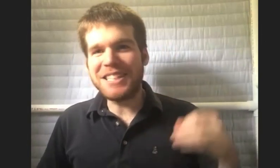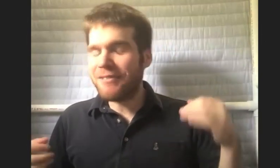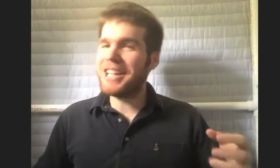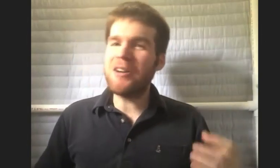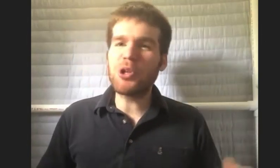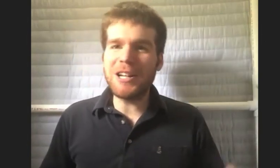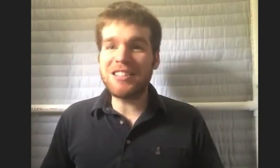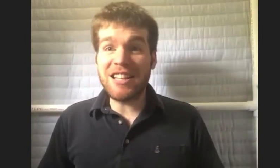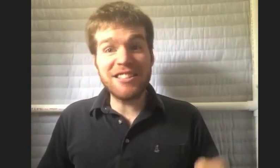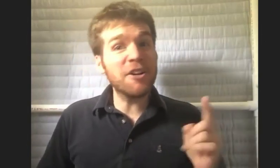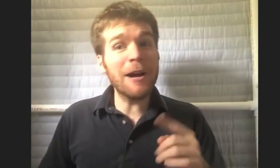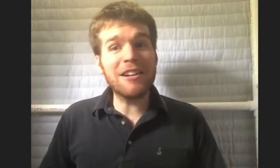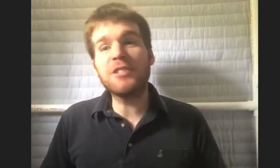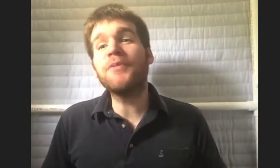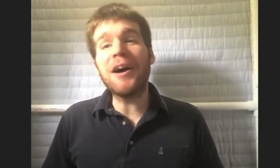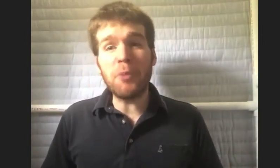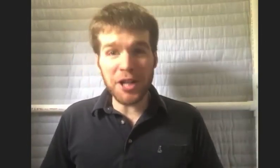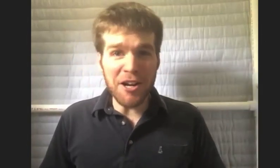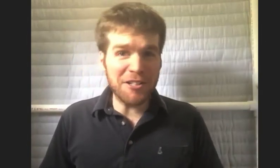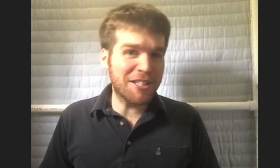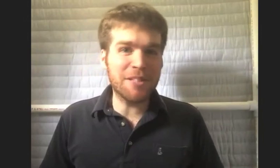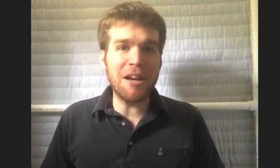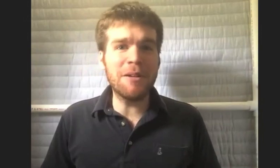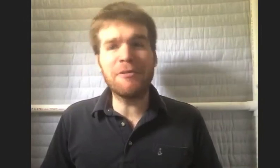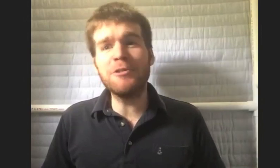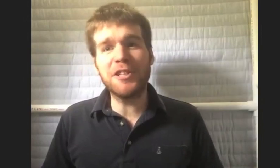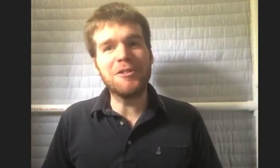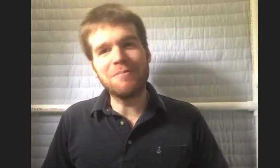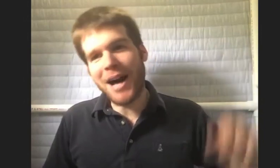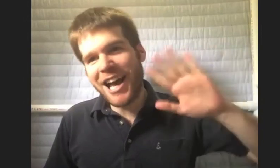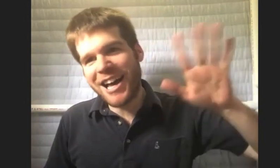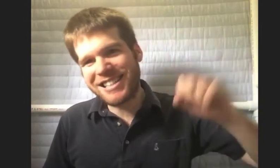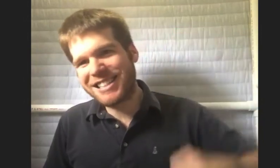definitely come join us, and stick around, because we've got more character tips coming up for you soon. Bye, guys. Bye.